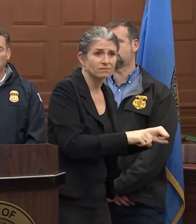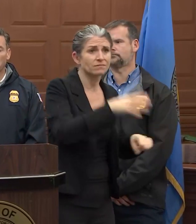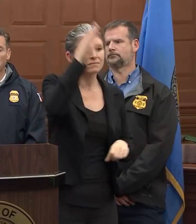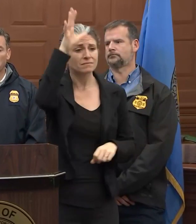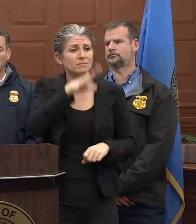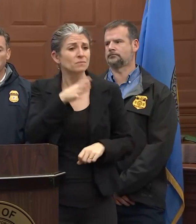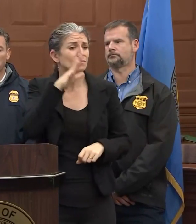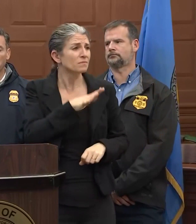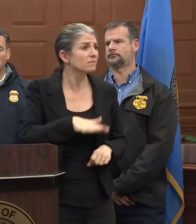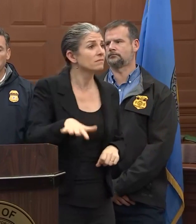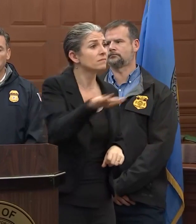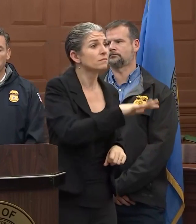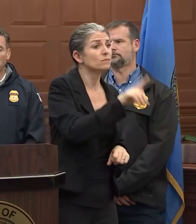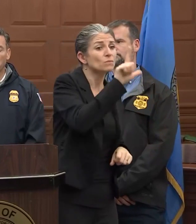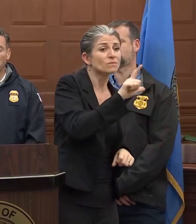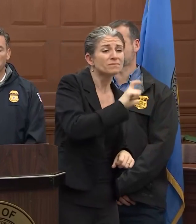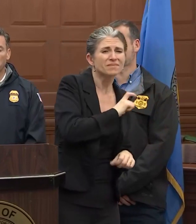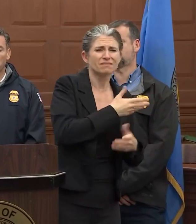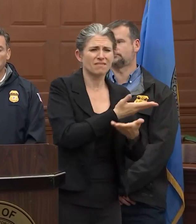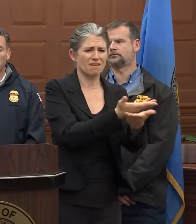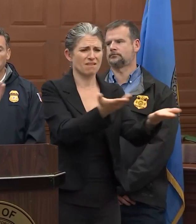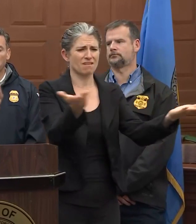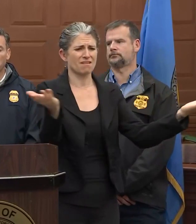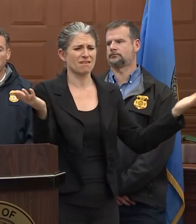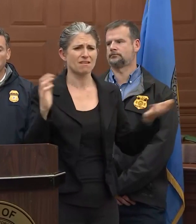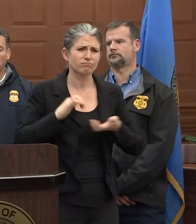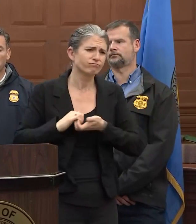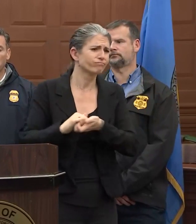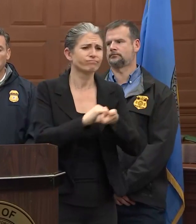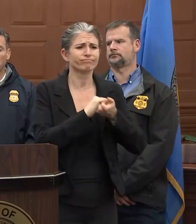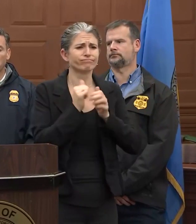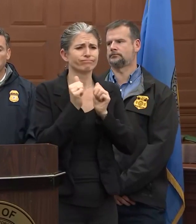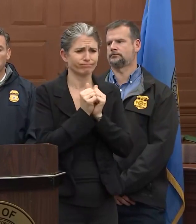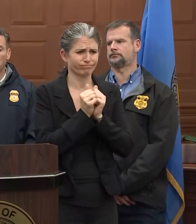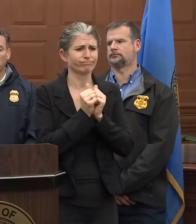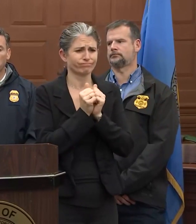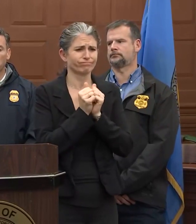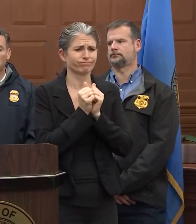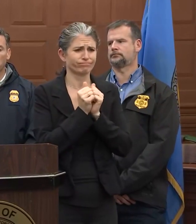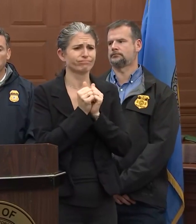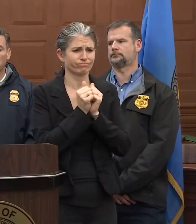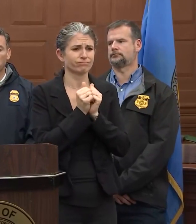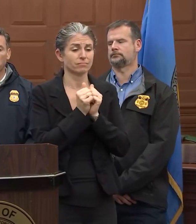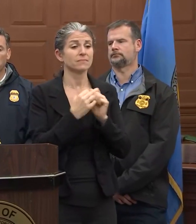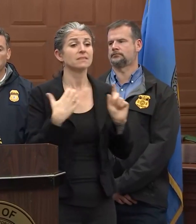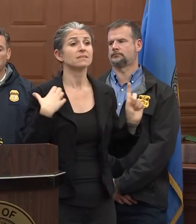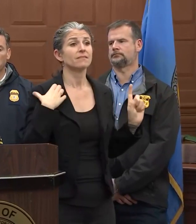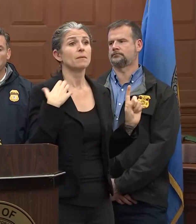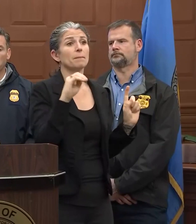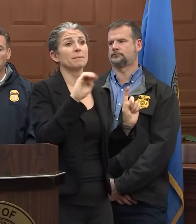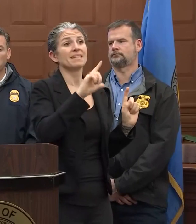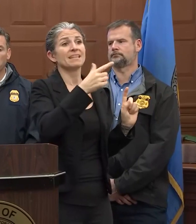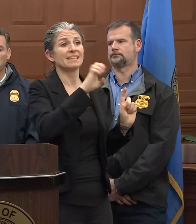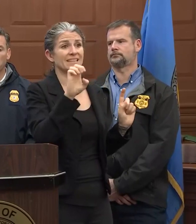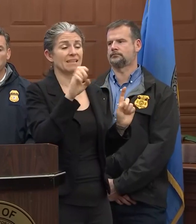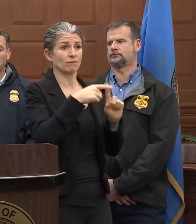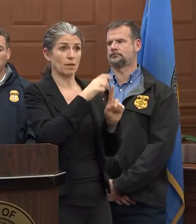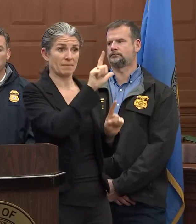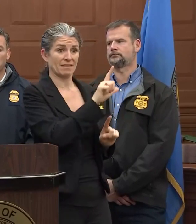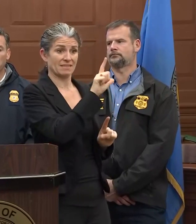of all of our surrounding agencies, we have with us Chief McGee here from Lisbon where Mr. Card was found.